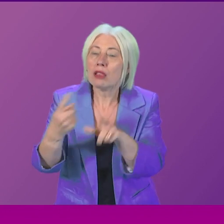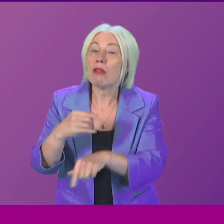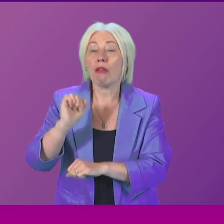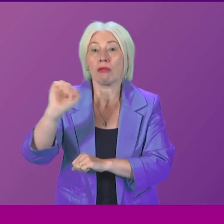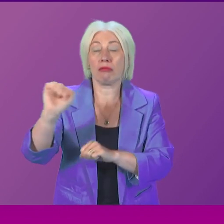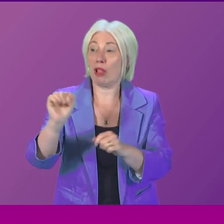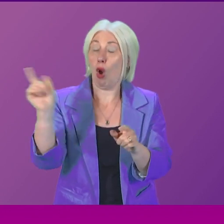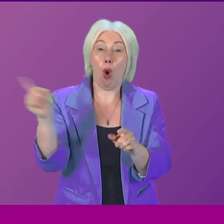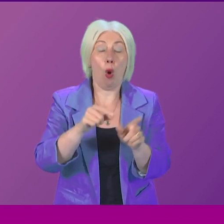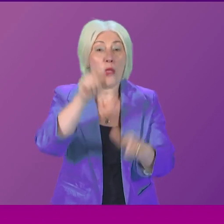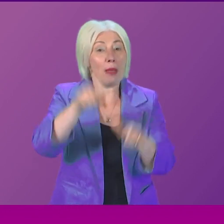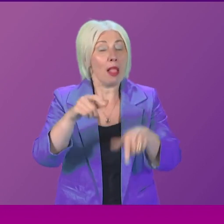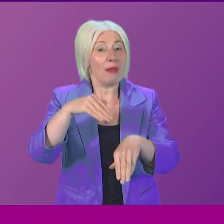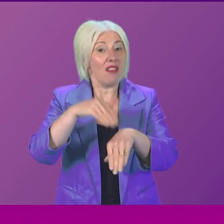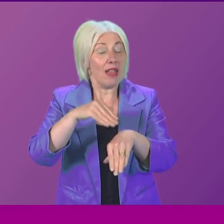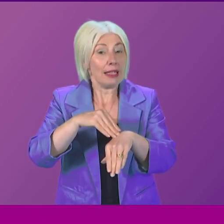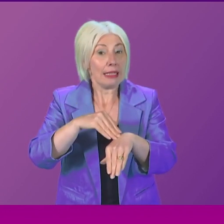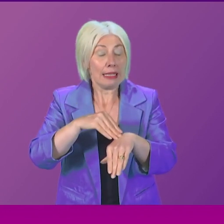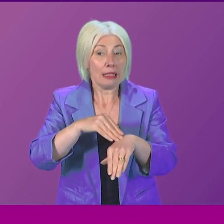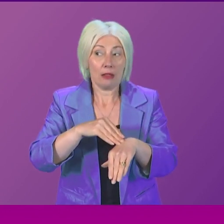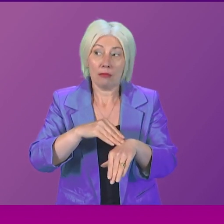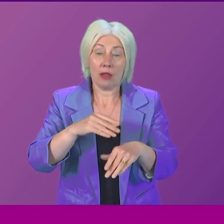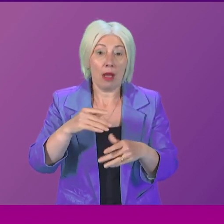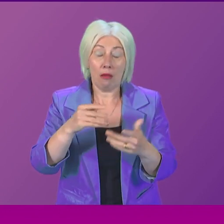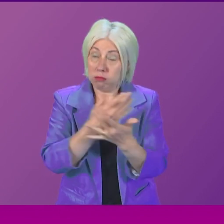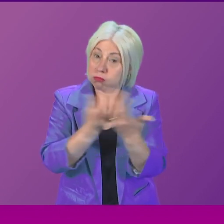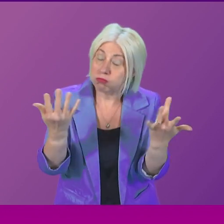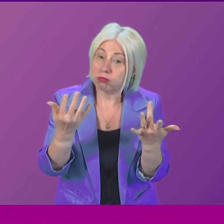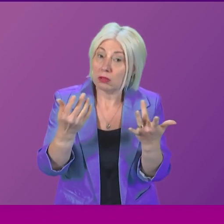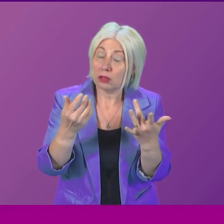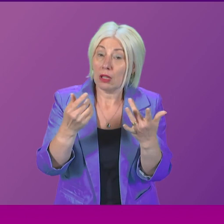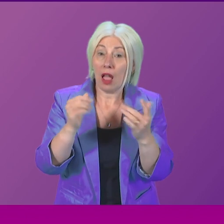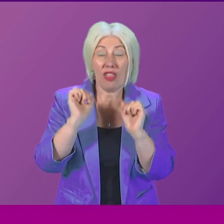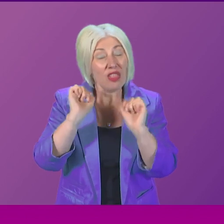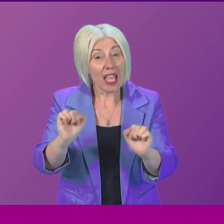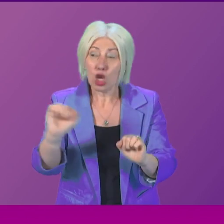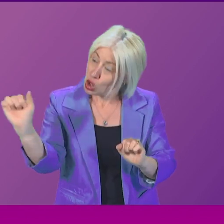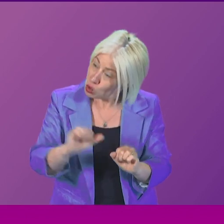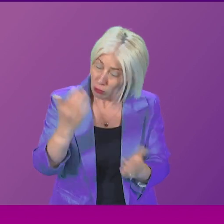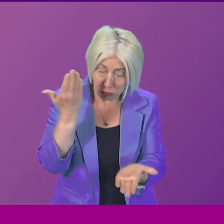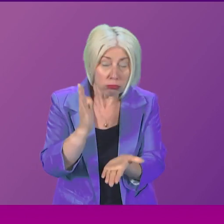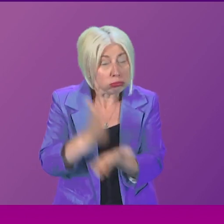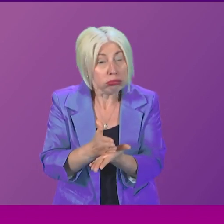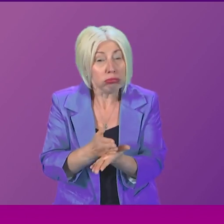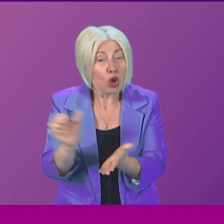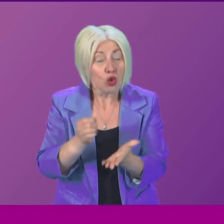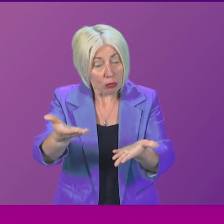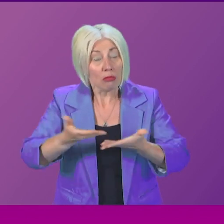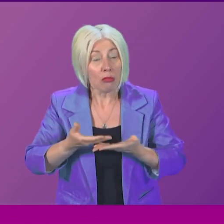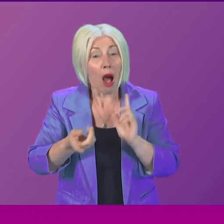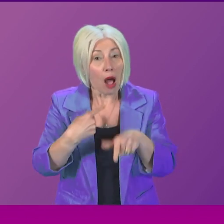Mallett, Mr Kelly, Ms Rose, and many other victims of LGML absolutely deserve. Douglas Ross.